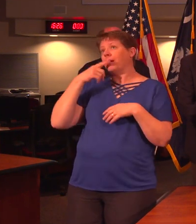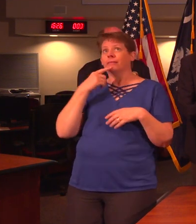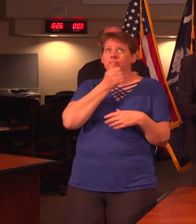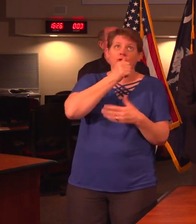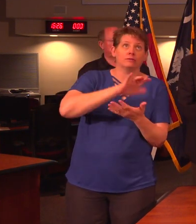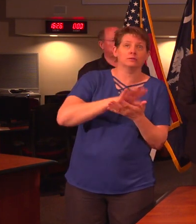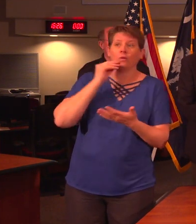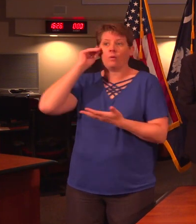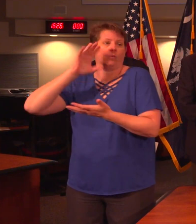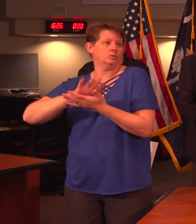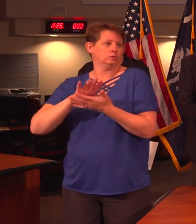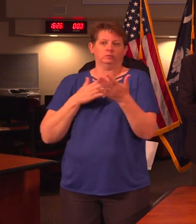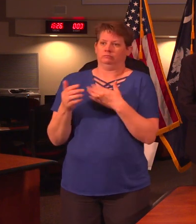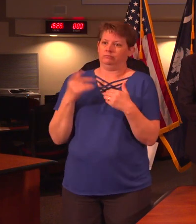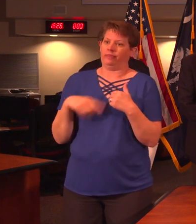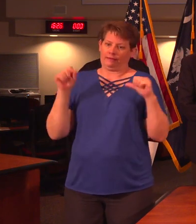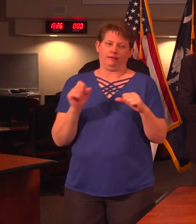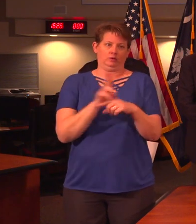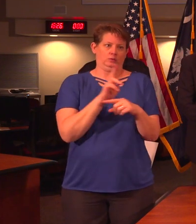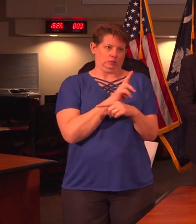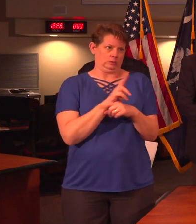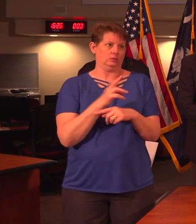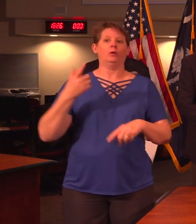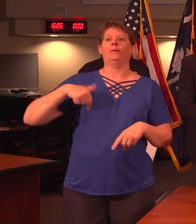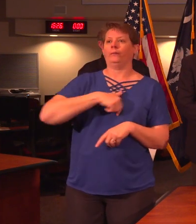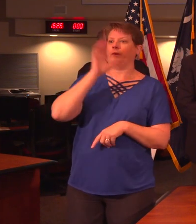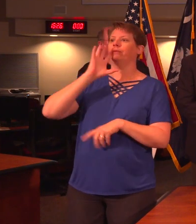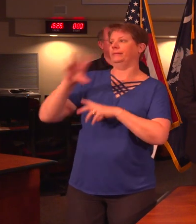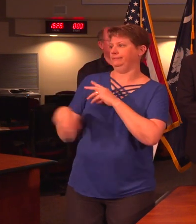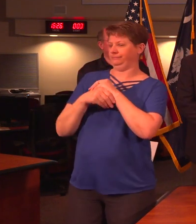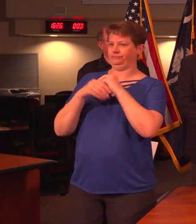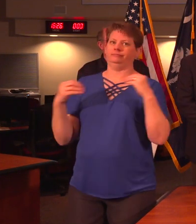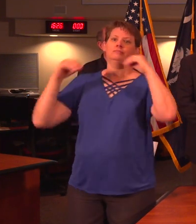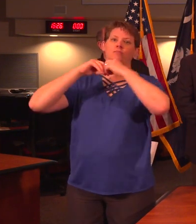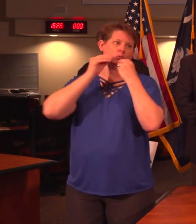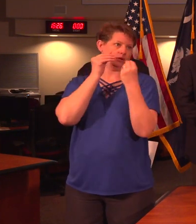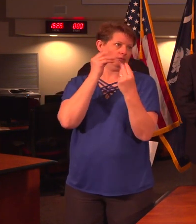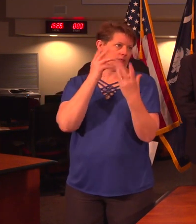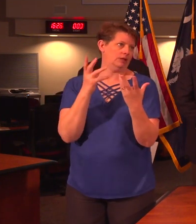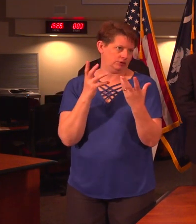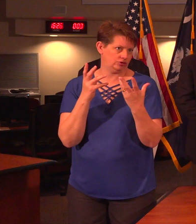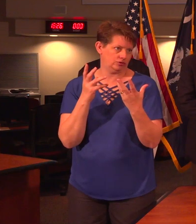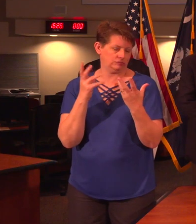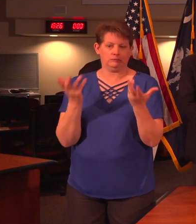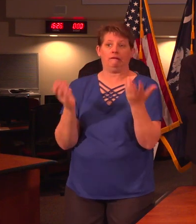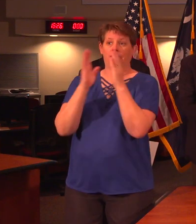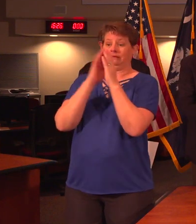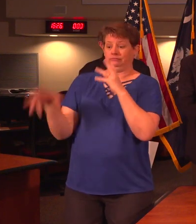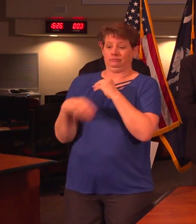private school, or homeschool students. We will be posting additional information and seeking additional